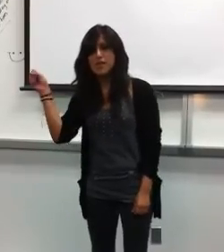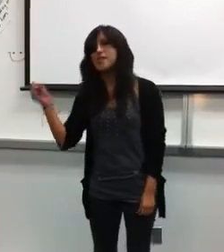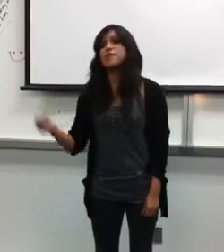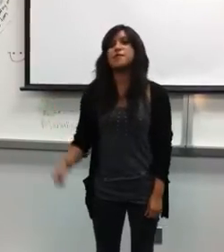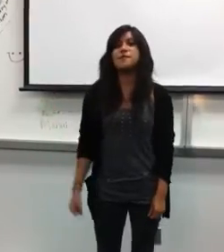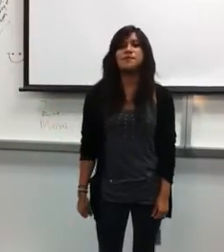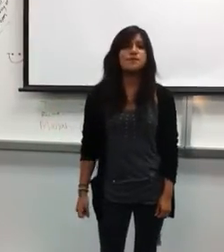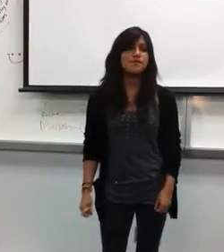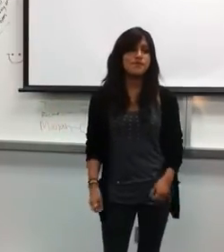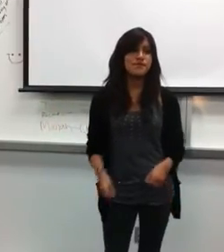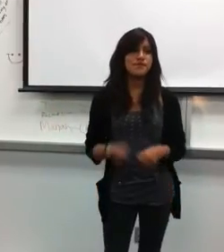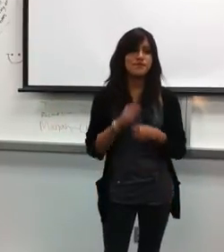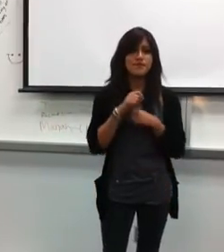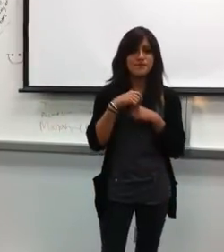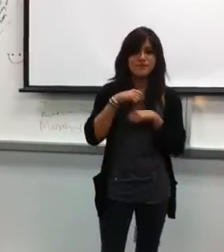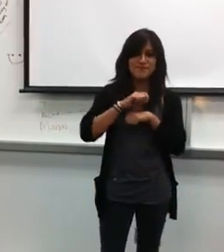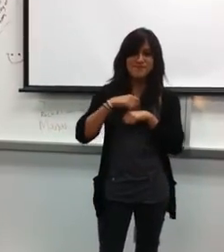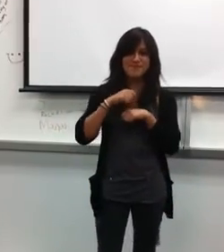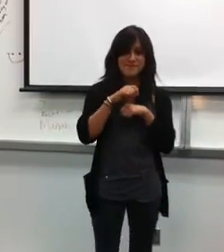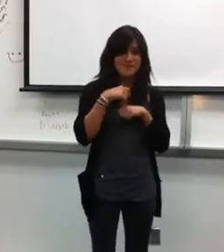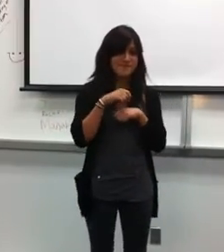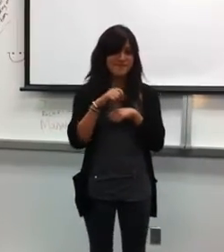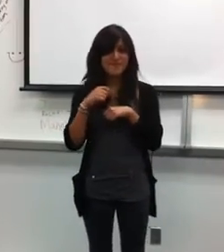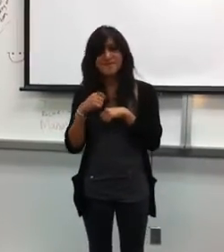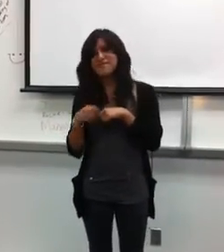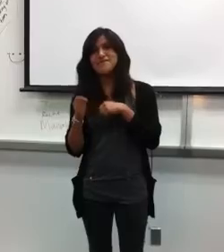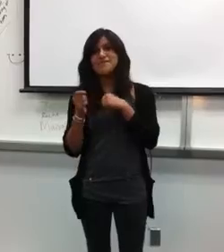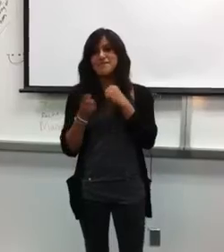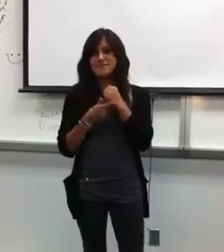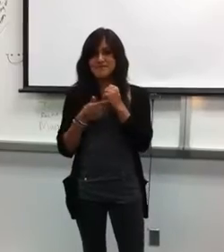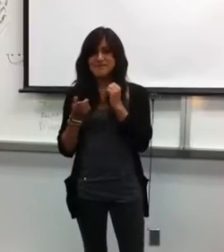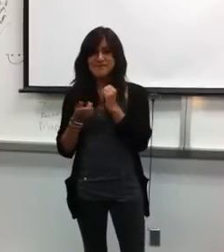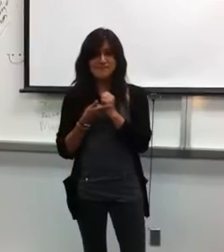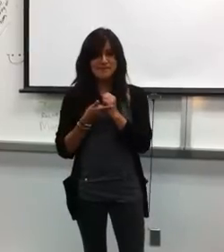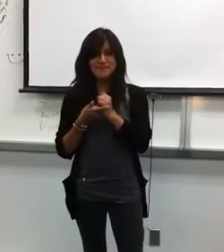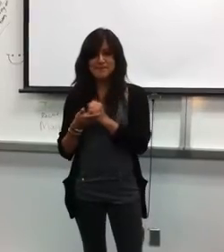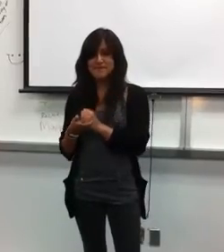written on the back of my hand.